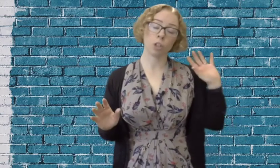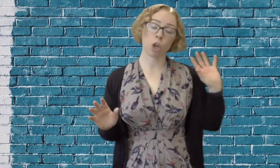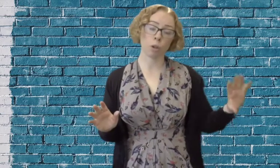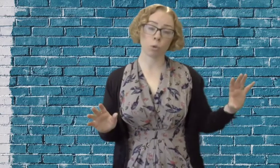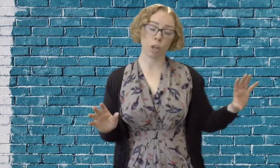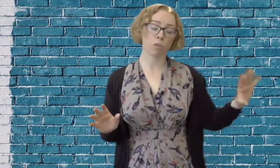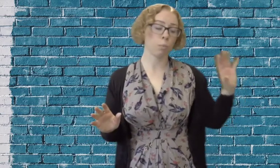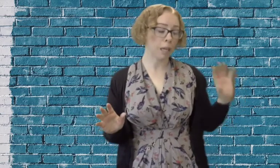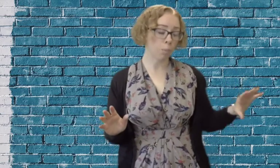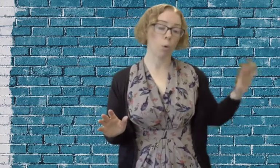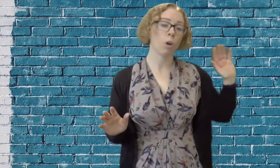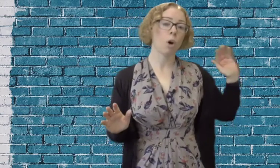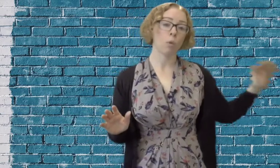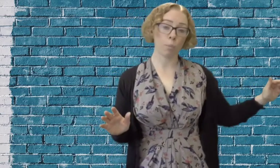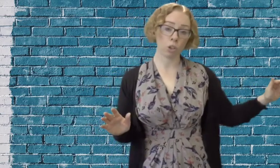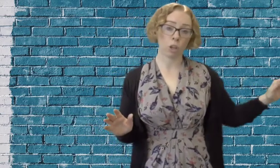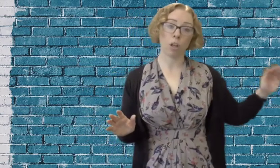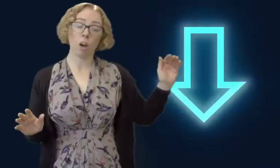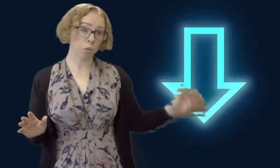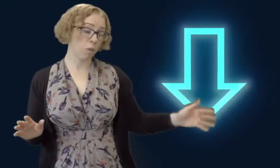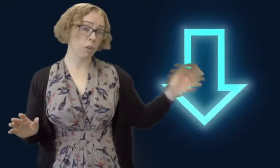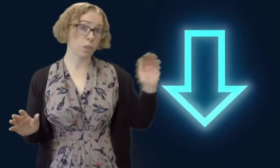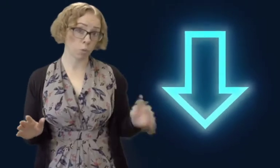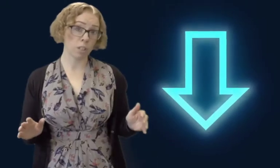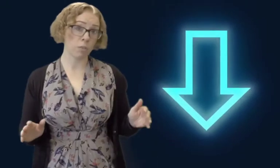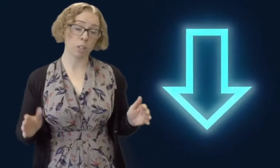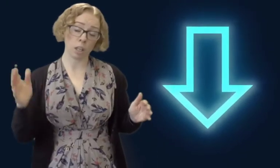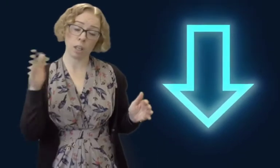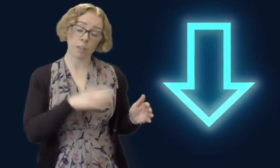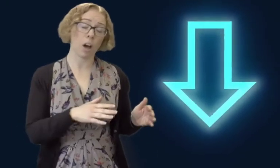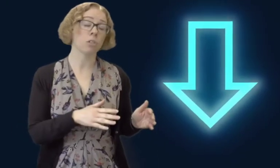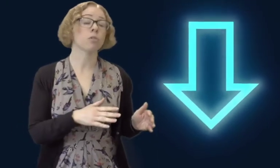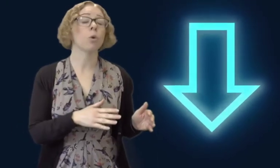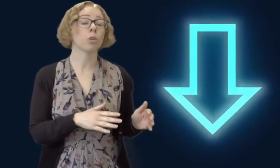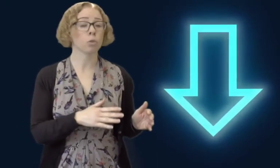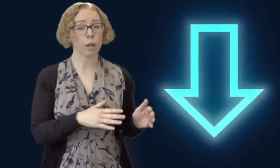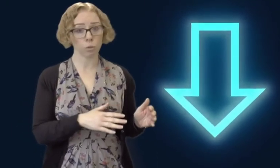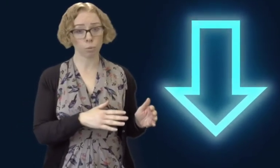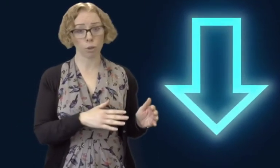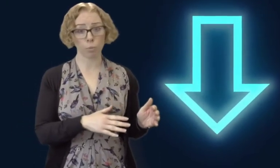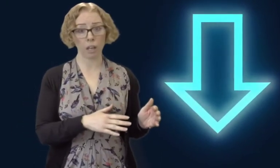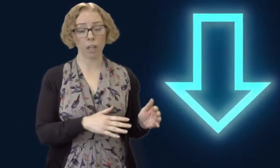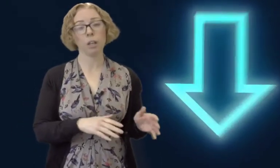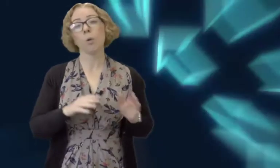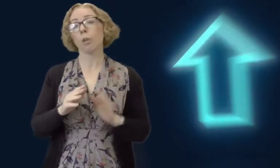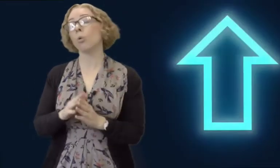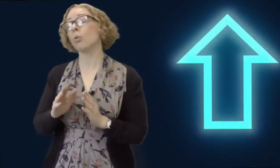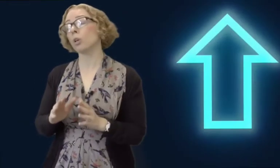showing yourself to people with a budget of three fifty three seventy in that under four hundred thousand price bracket but you're also